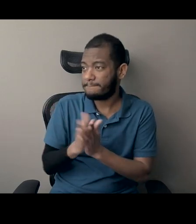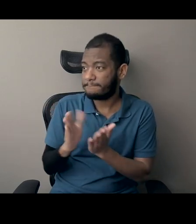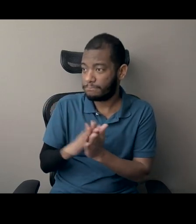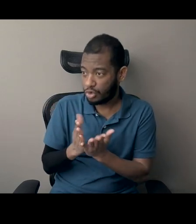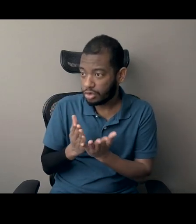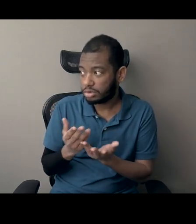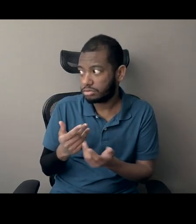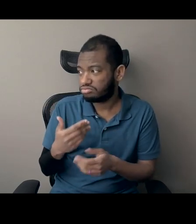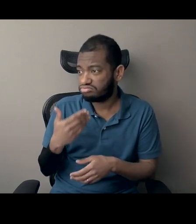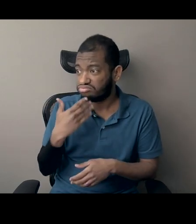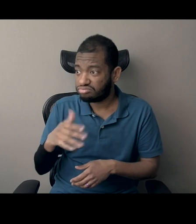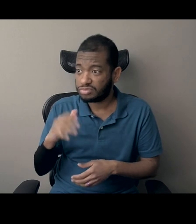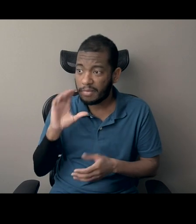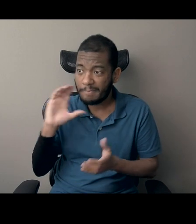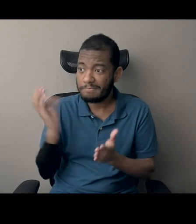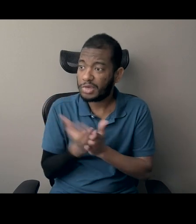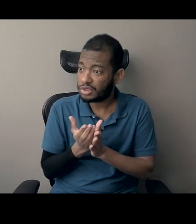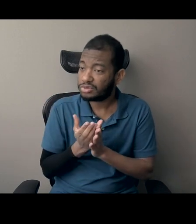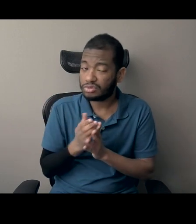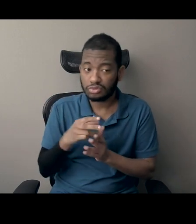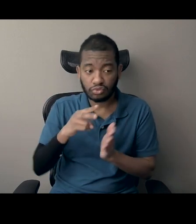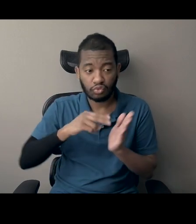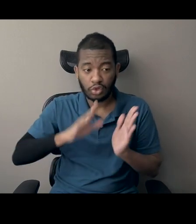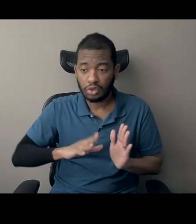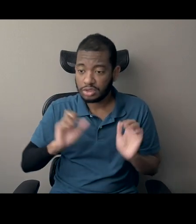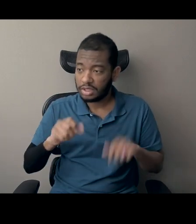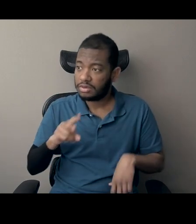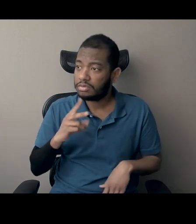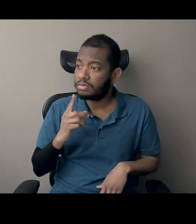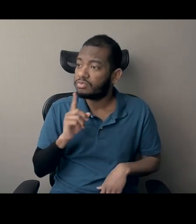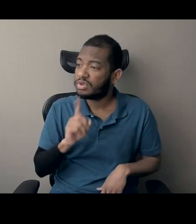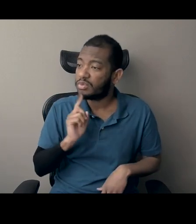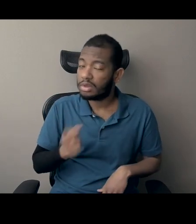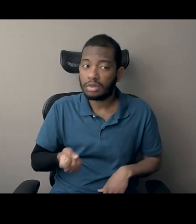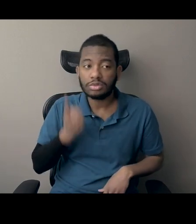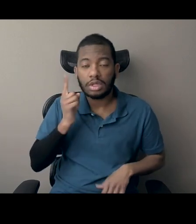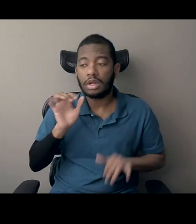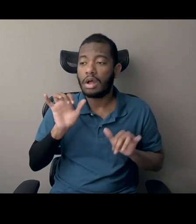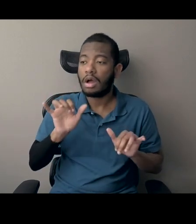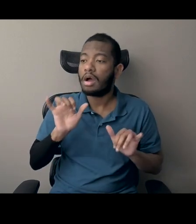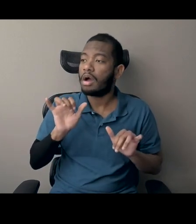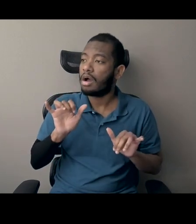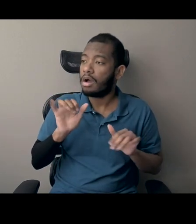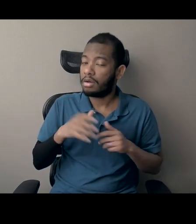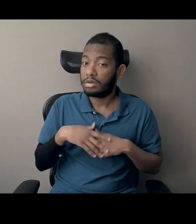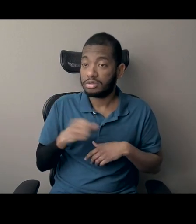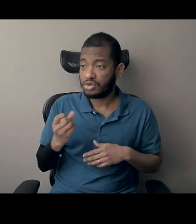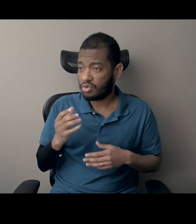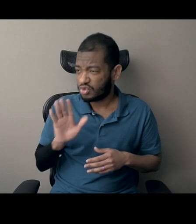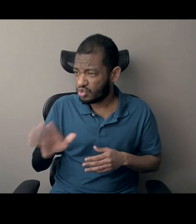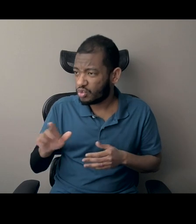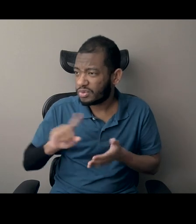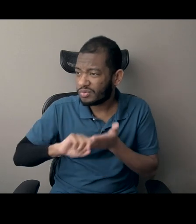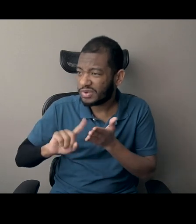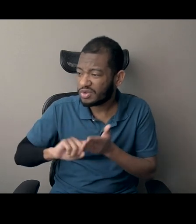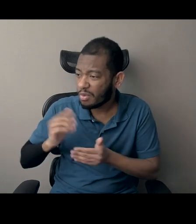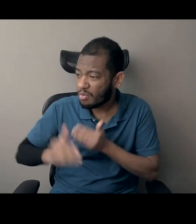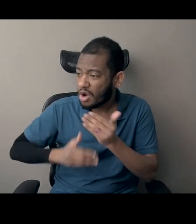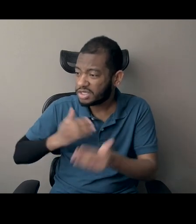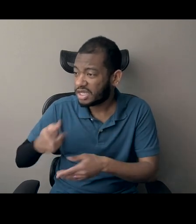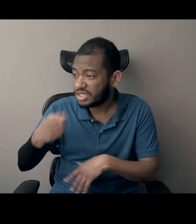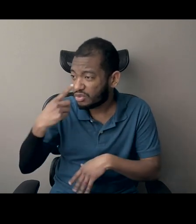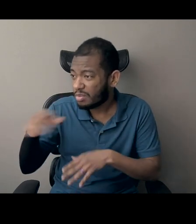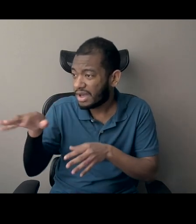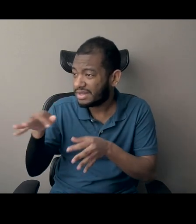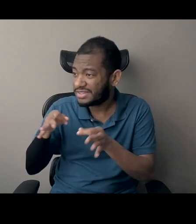them. And so I wondered if you could tell us a little bit about your research process, what that was like as you